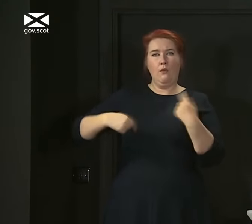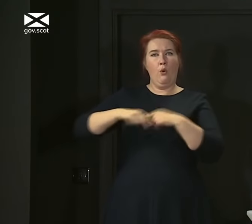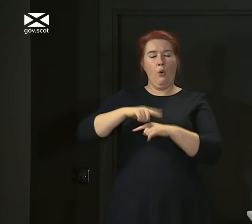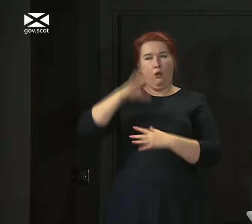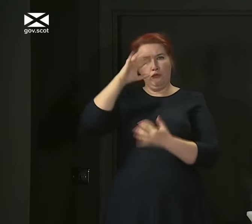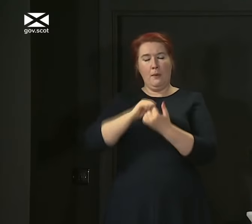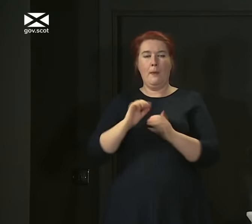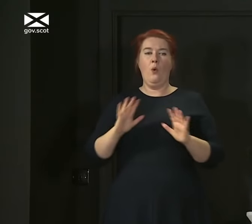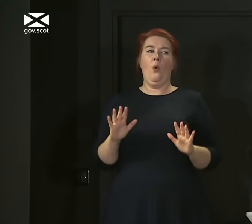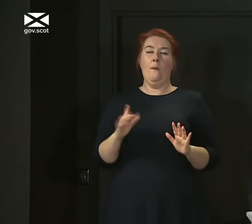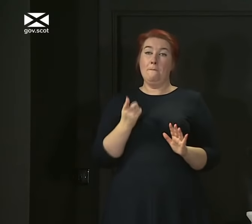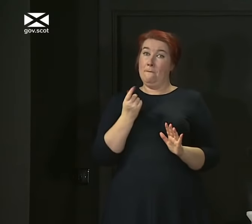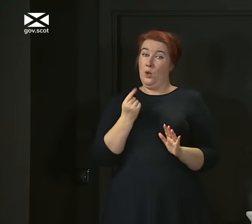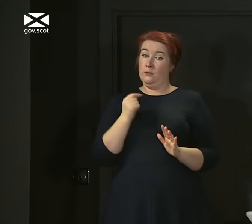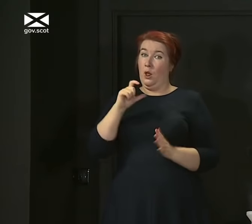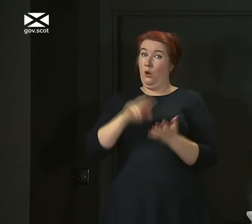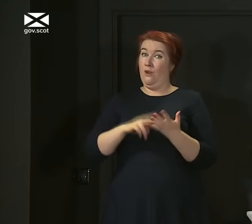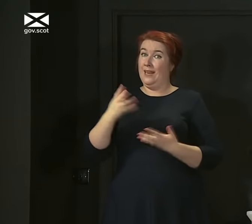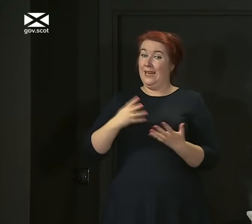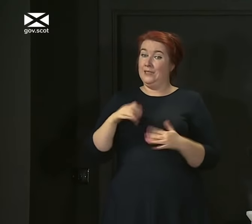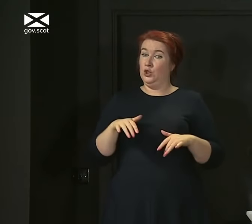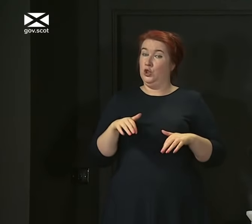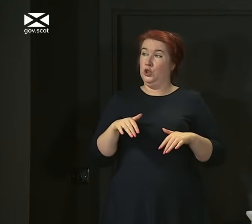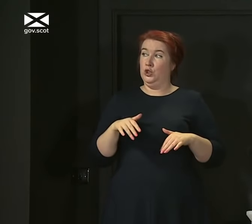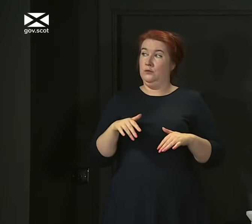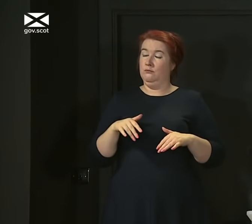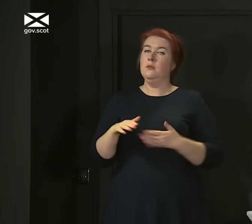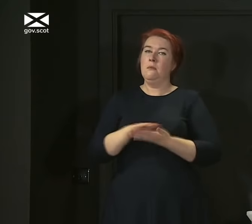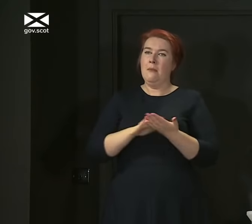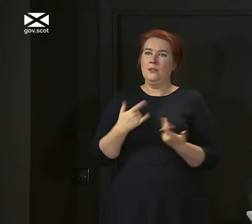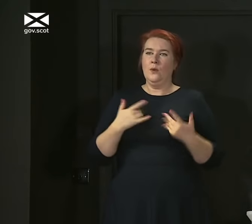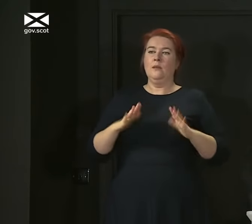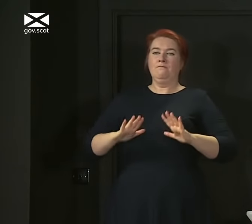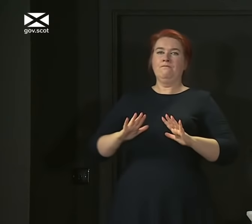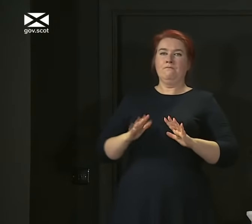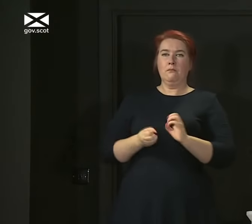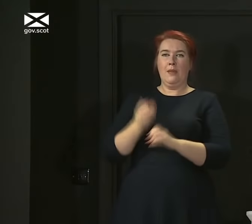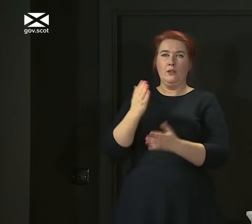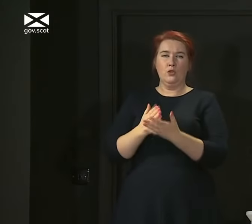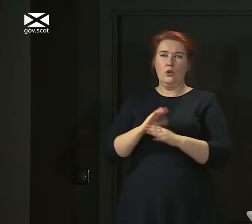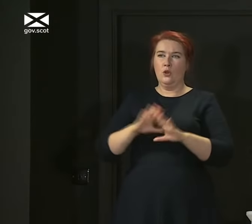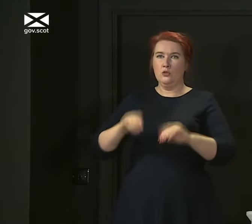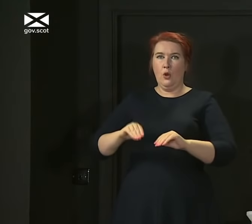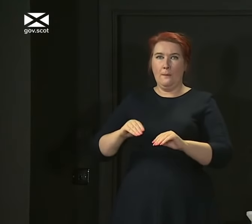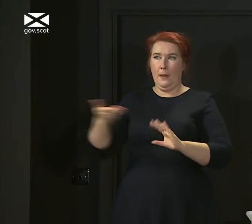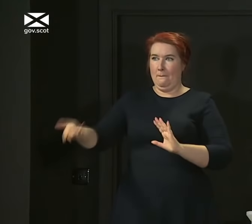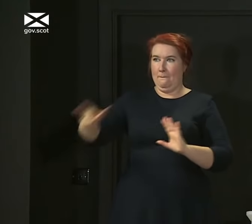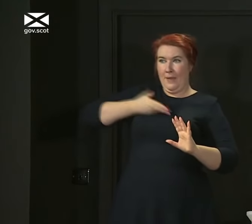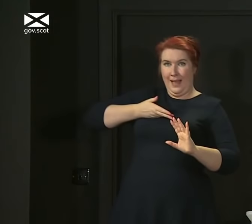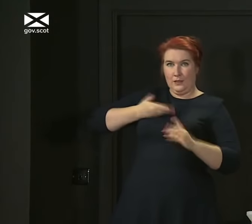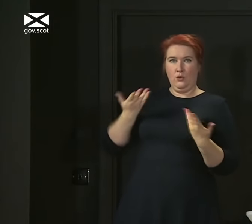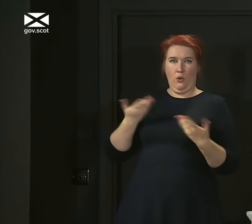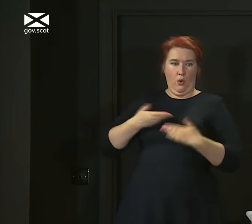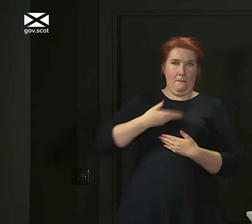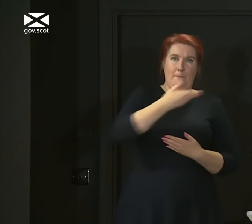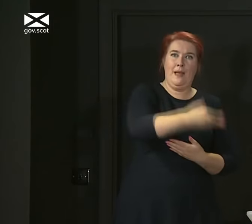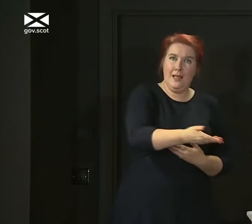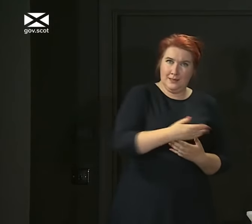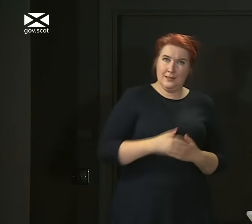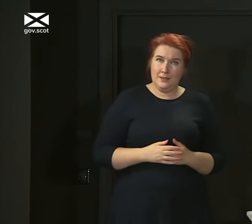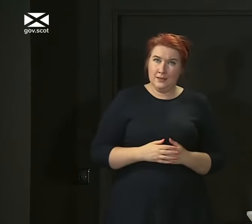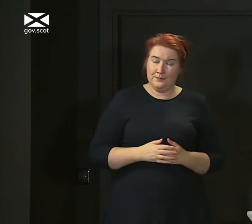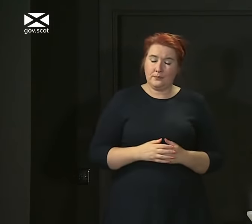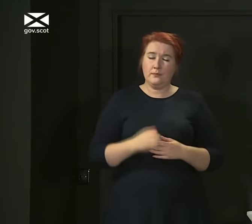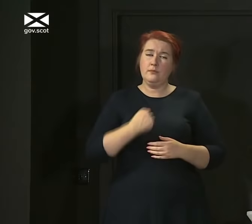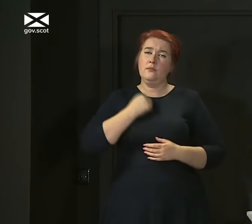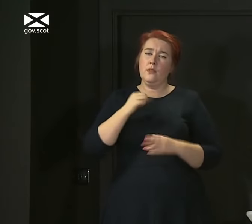remember to act in the ways necessary to stop it jumping from somebody else to you or from you to somebody else. And of course,